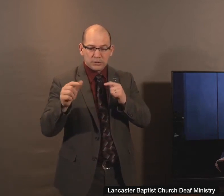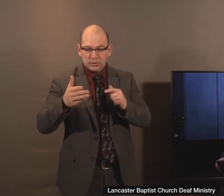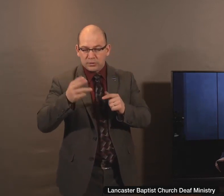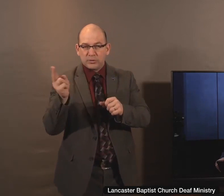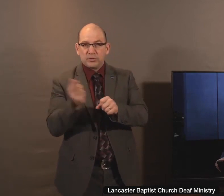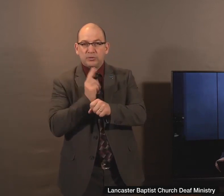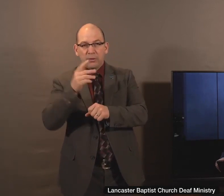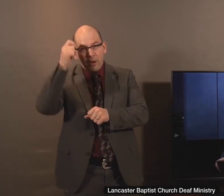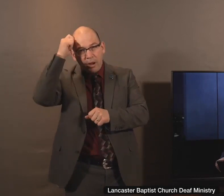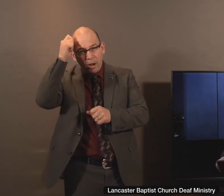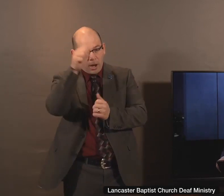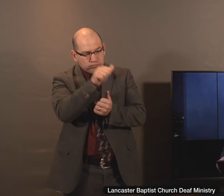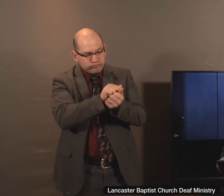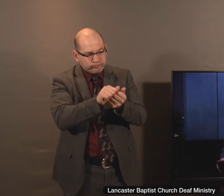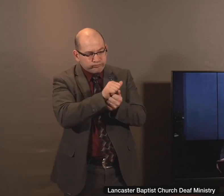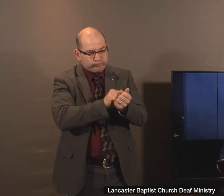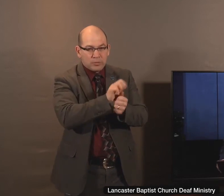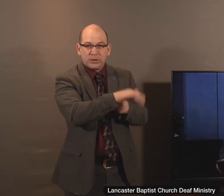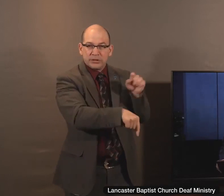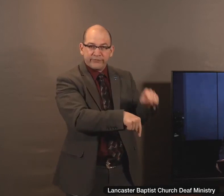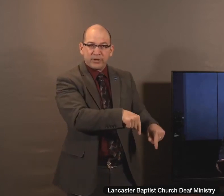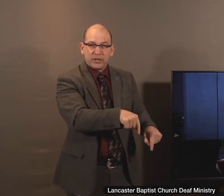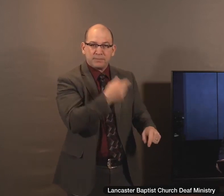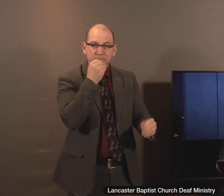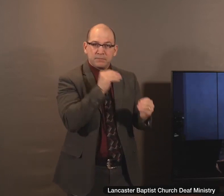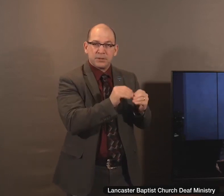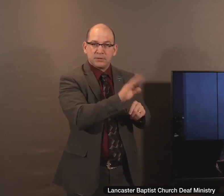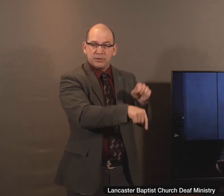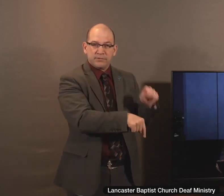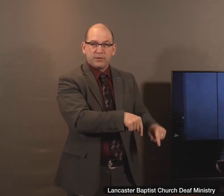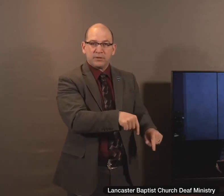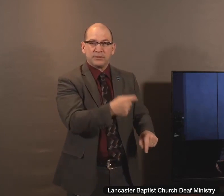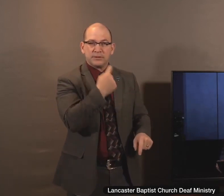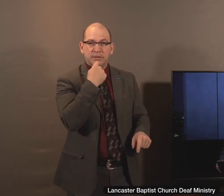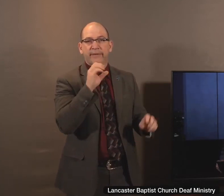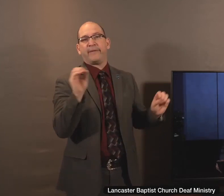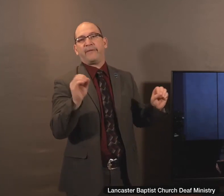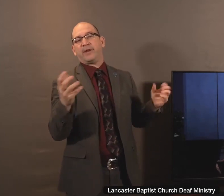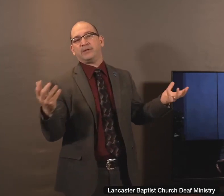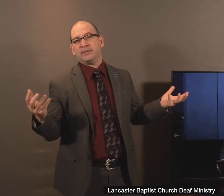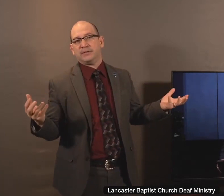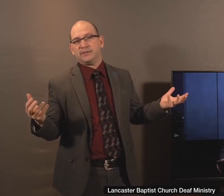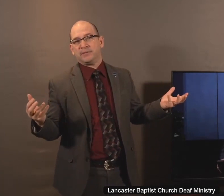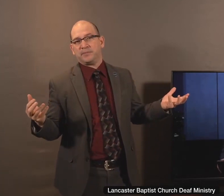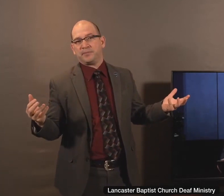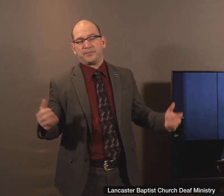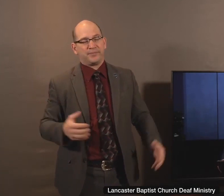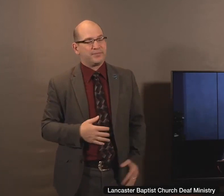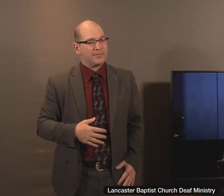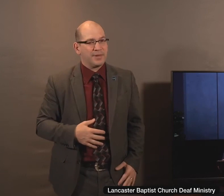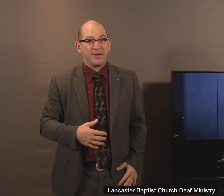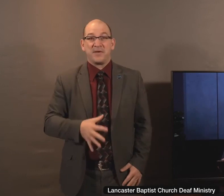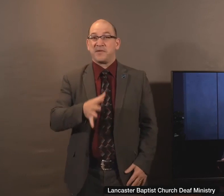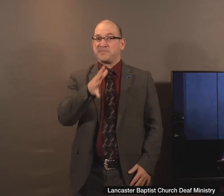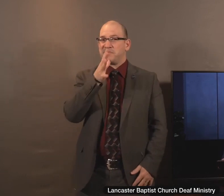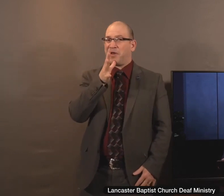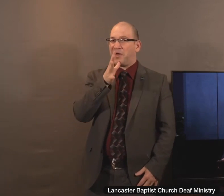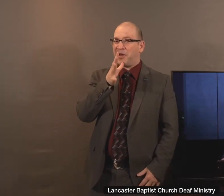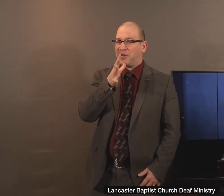of her head. She kissed his feet, but she never said a word. You know, the great thing about moms and the great thing about